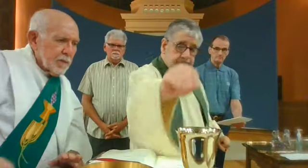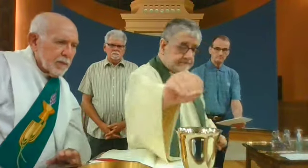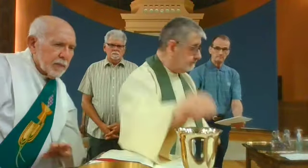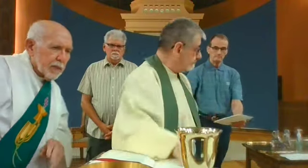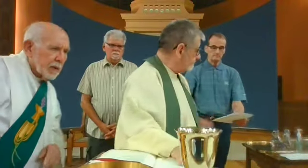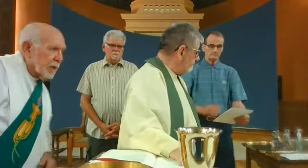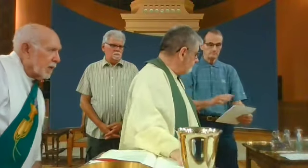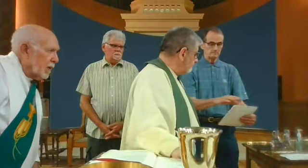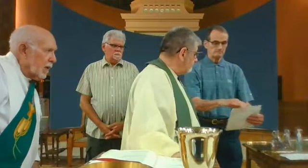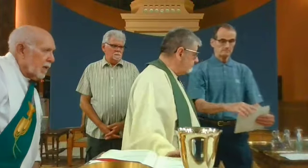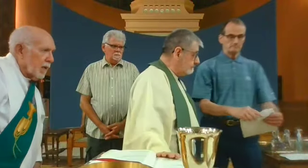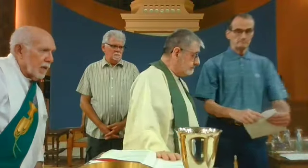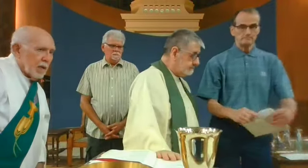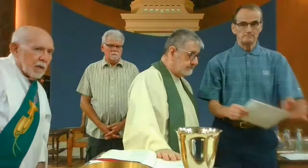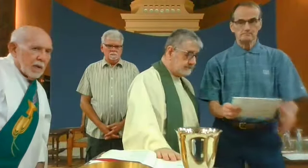We can place that here.